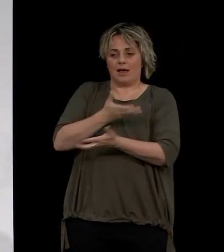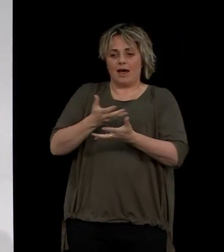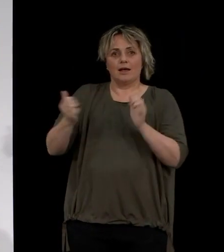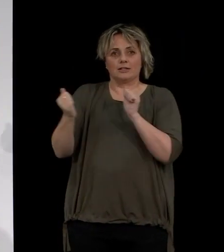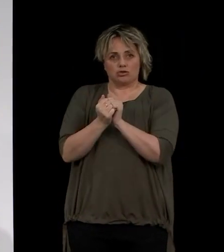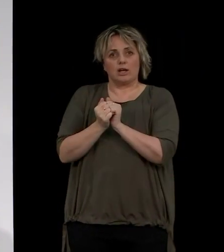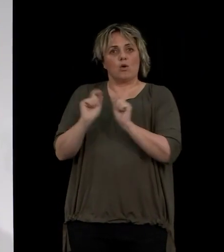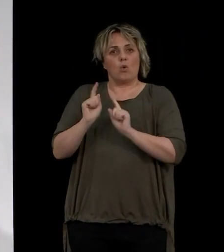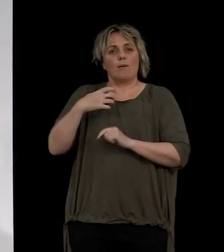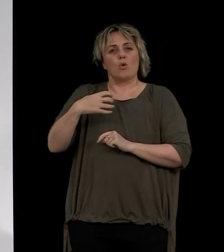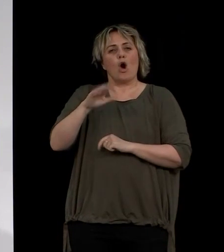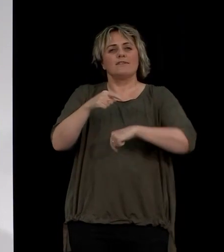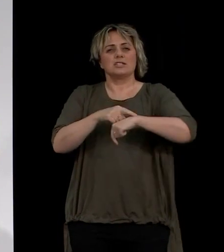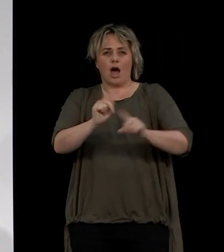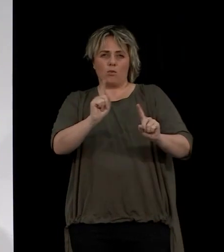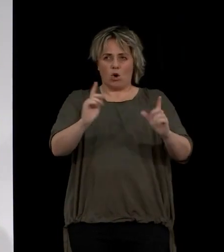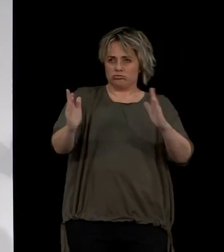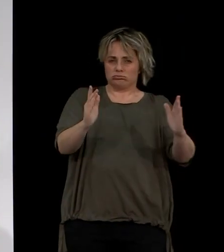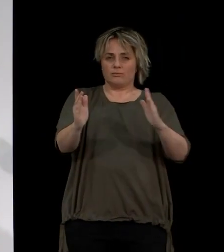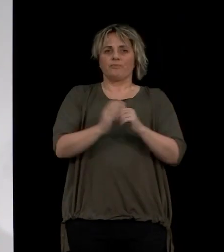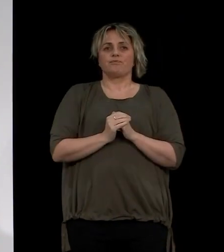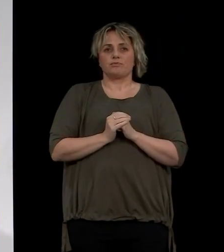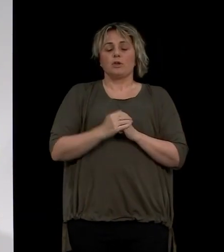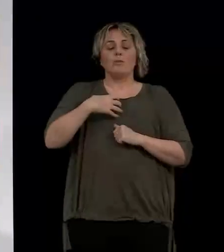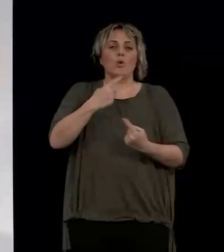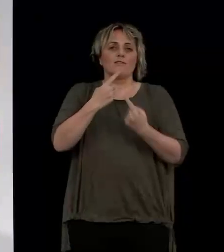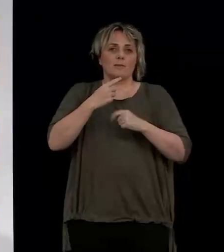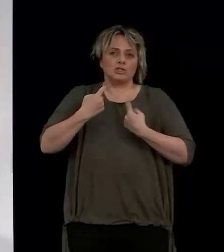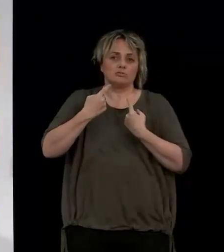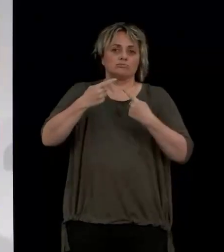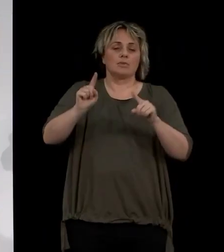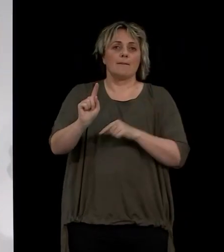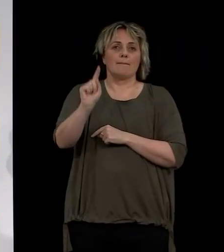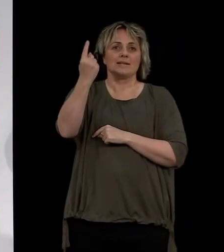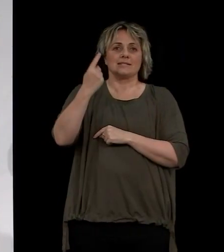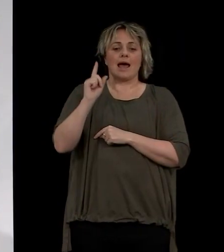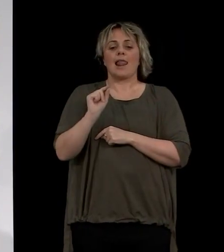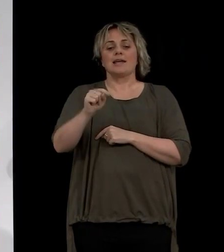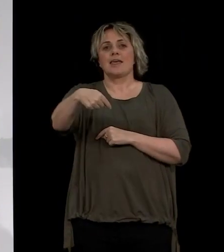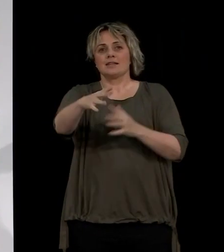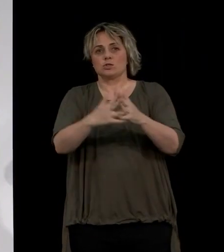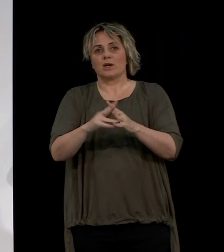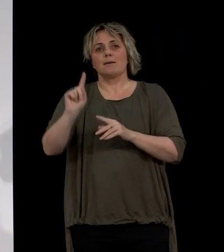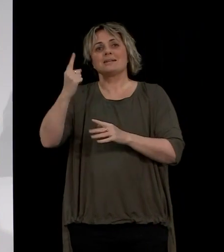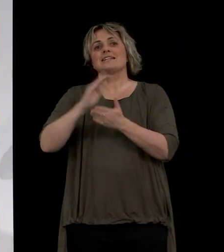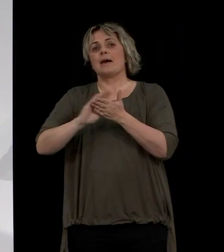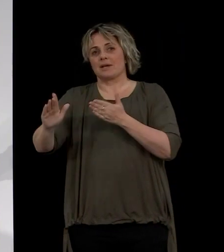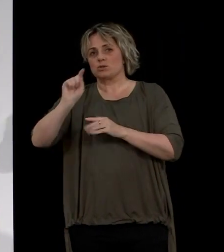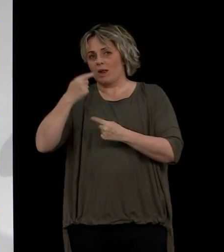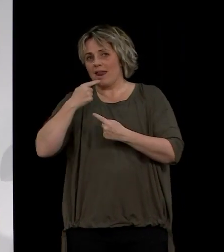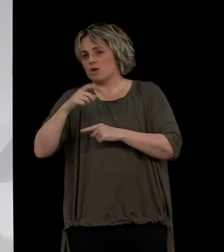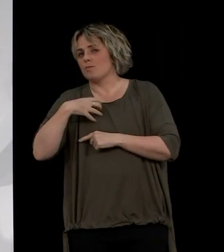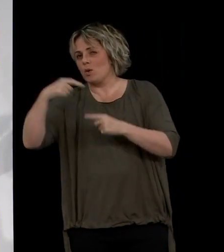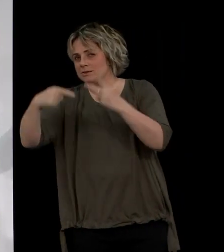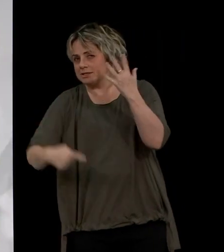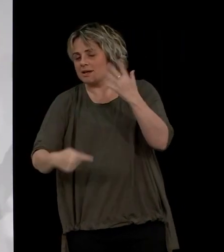trial, including the timeframes. Further details will be released by the Minister later this week, Minister Hipkins, when the